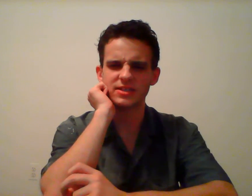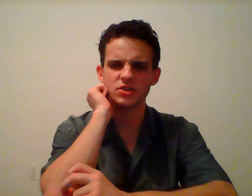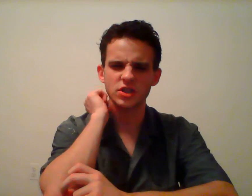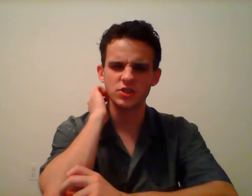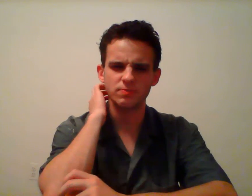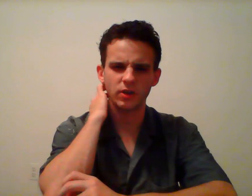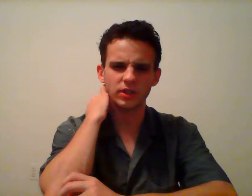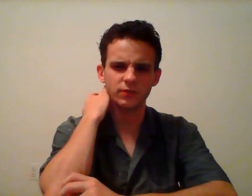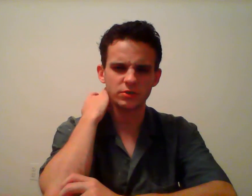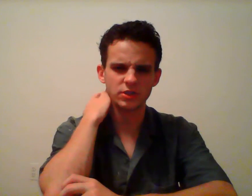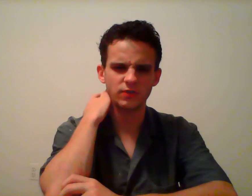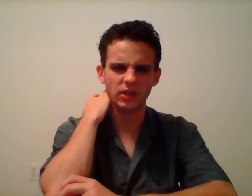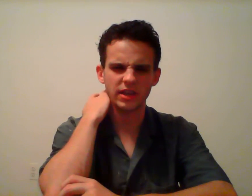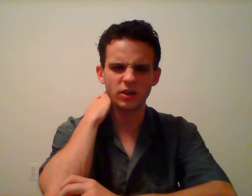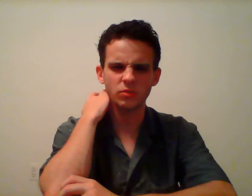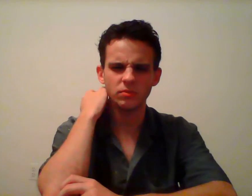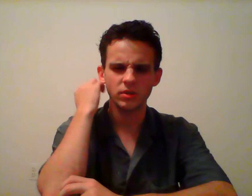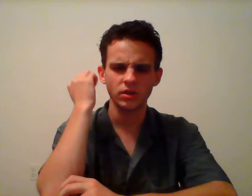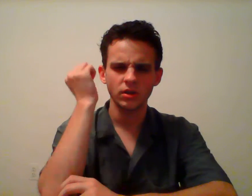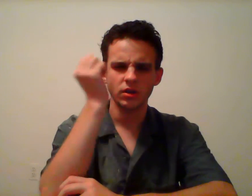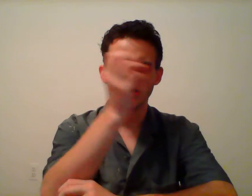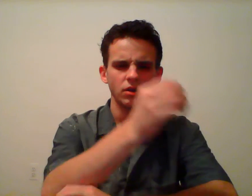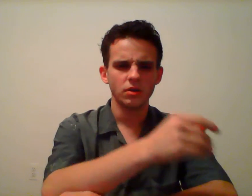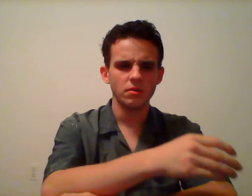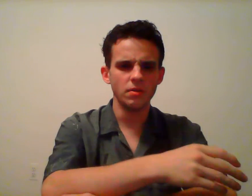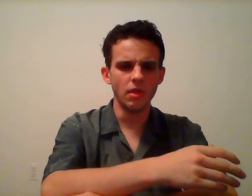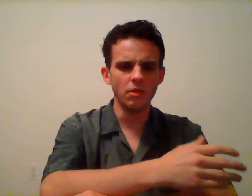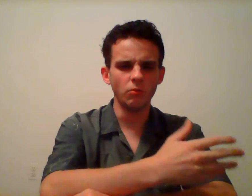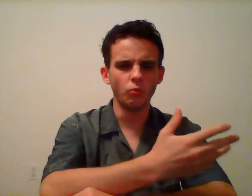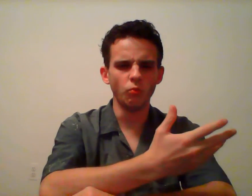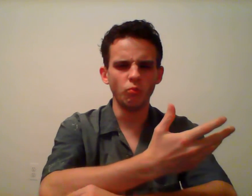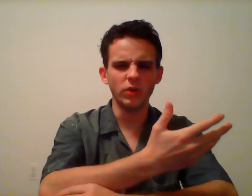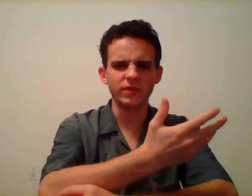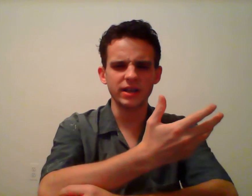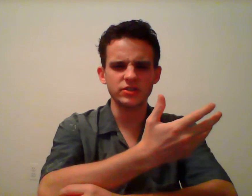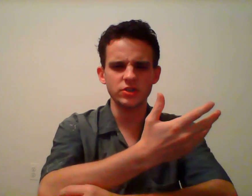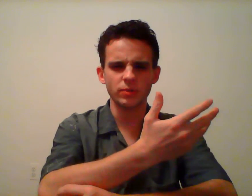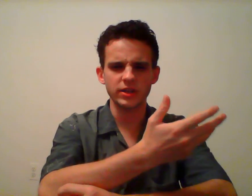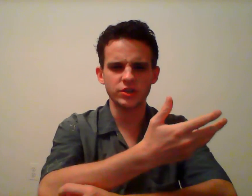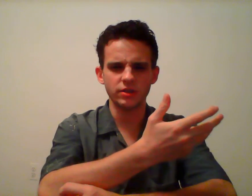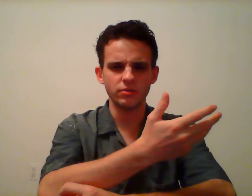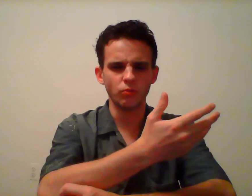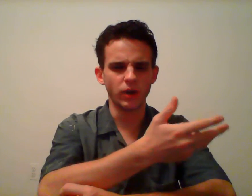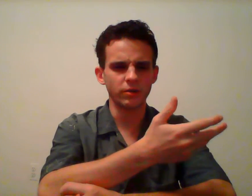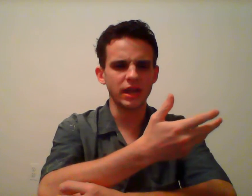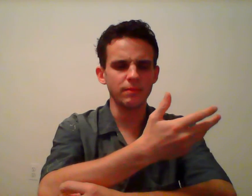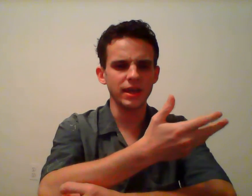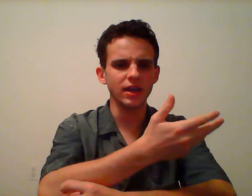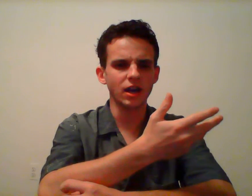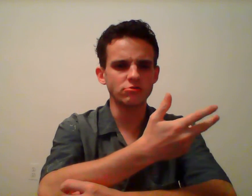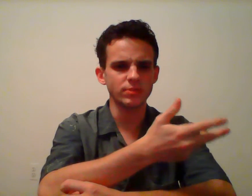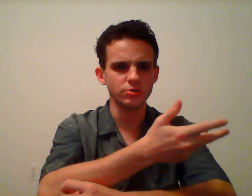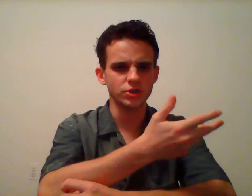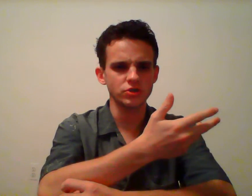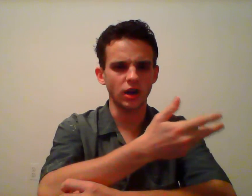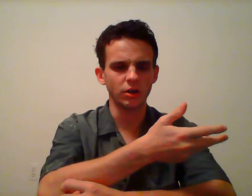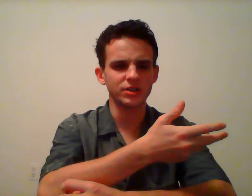cases such as Buckley versus Vallejo, we've got a situation where campaign contributions are